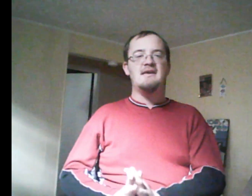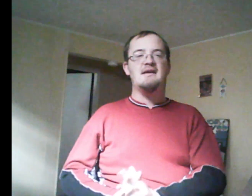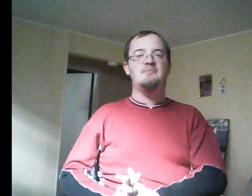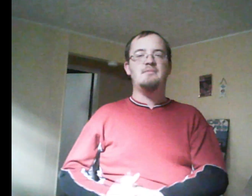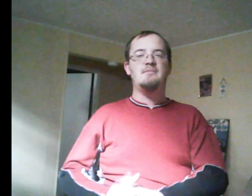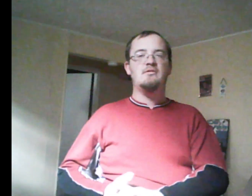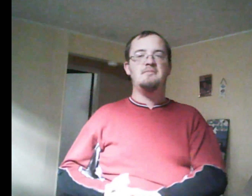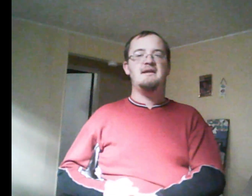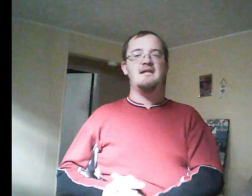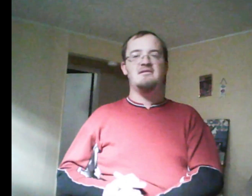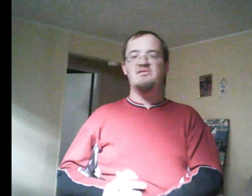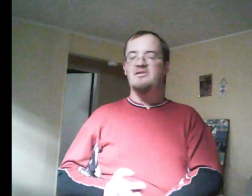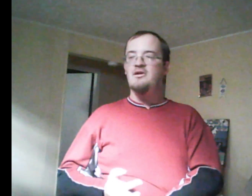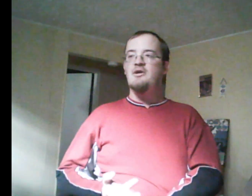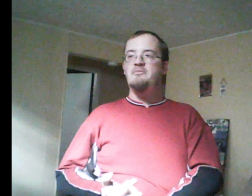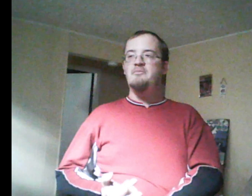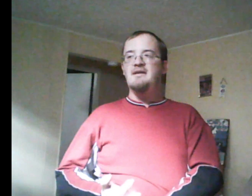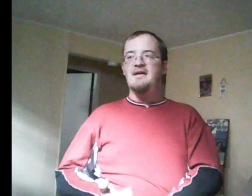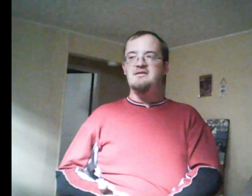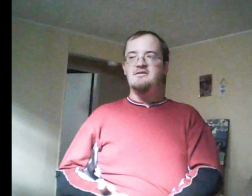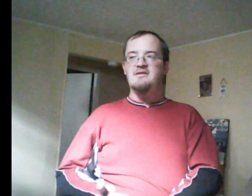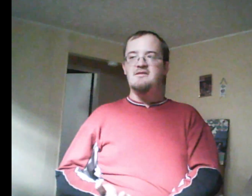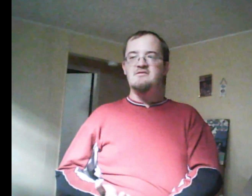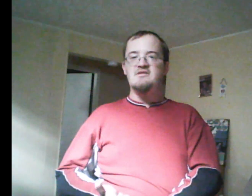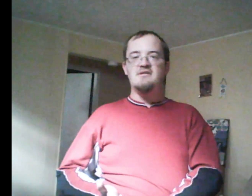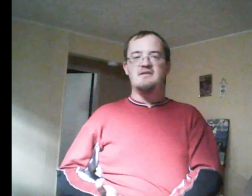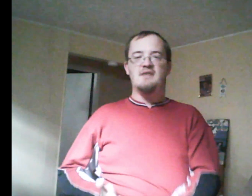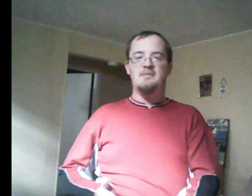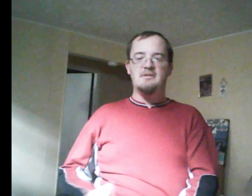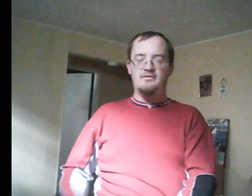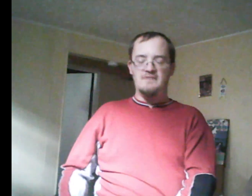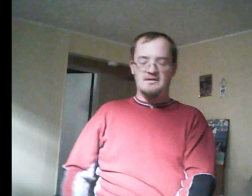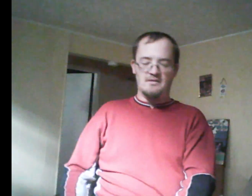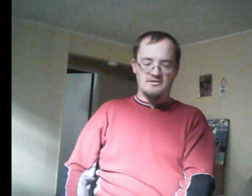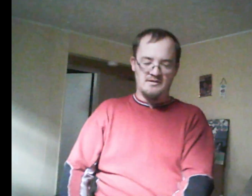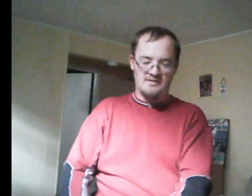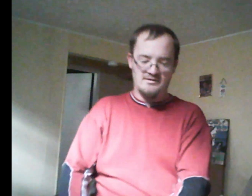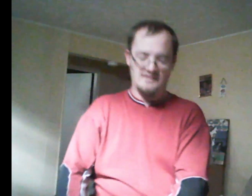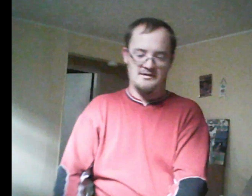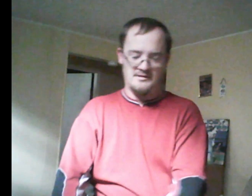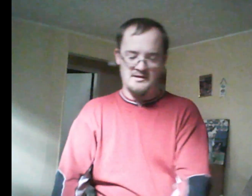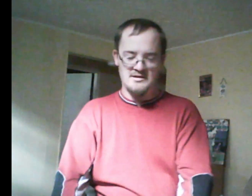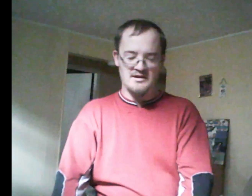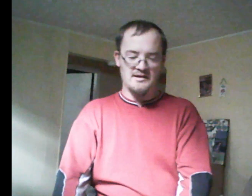Unpopular Opinion, because this is just a topical video on Degrassi, and not